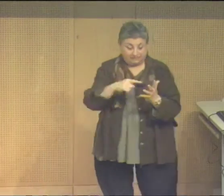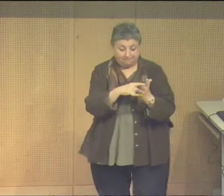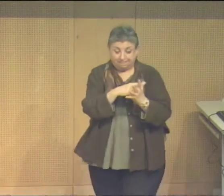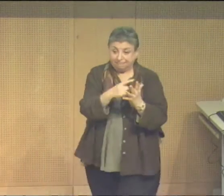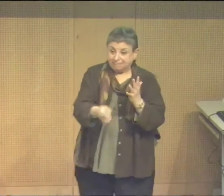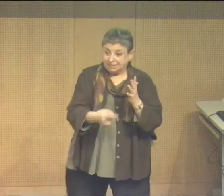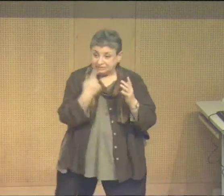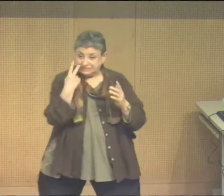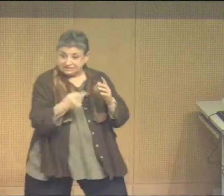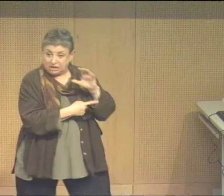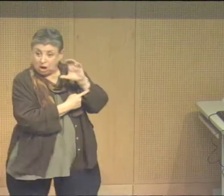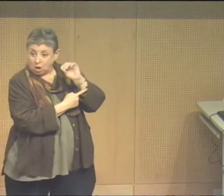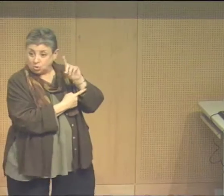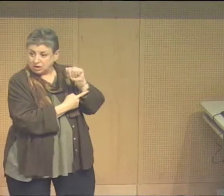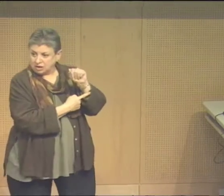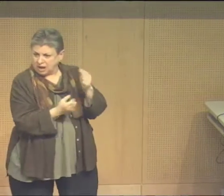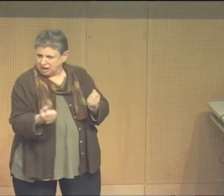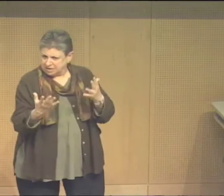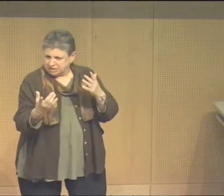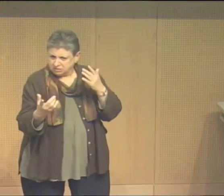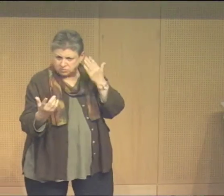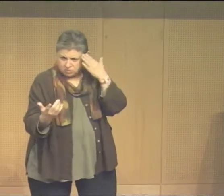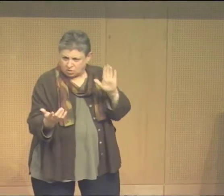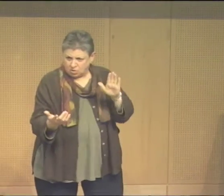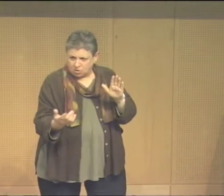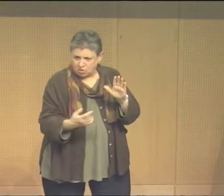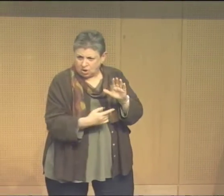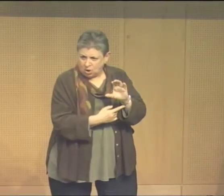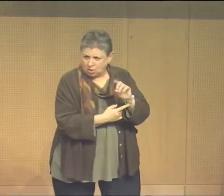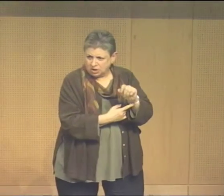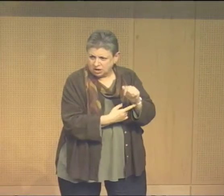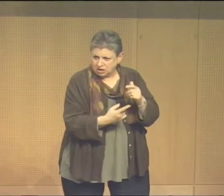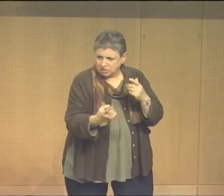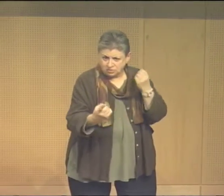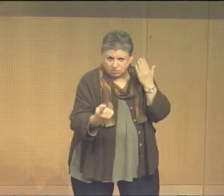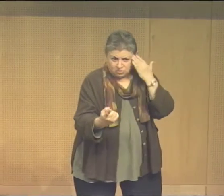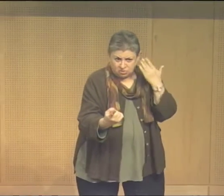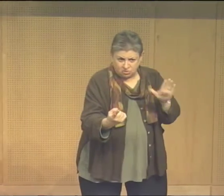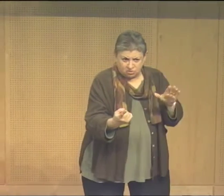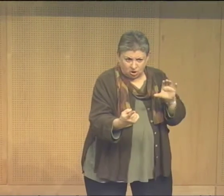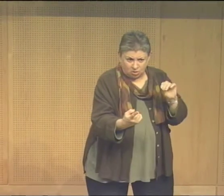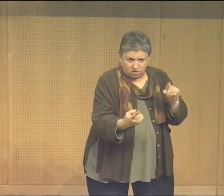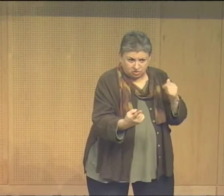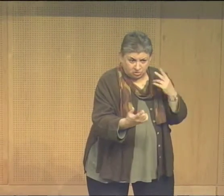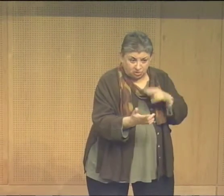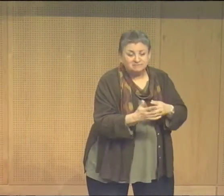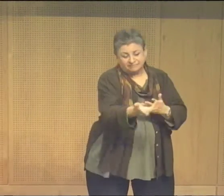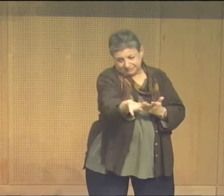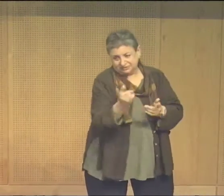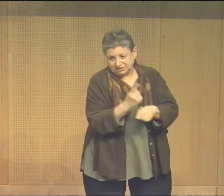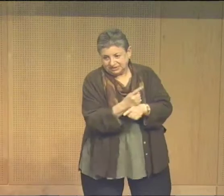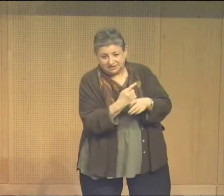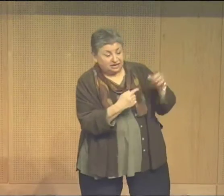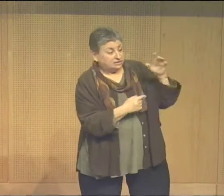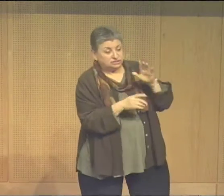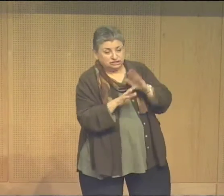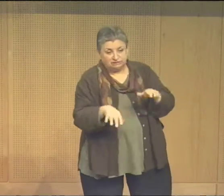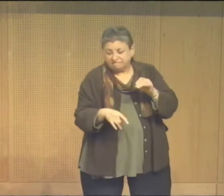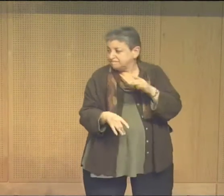and then deaf so now do you all understand what that term is coda how many people here don't know what coda is yeah child of